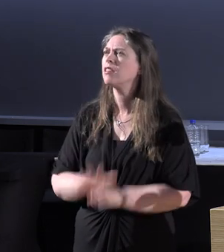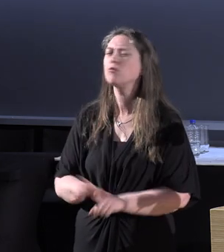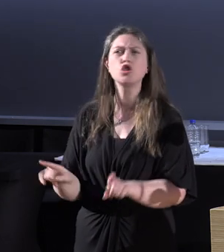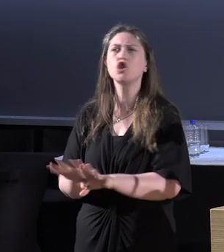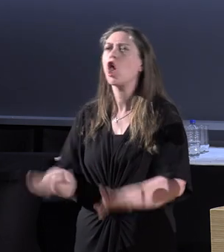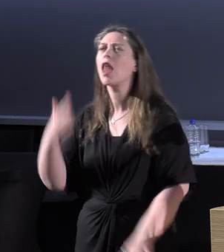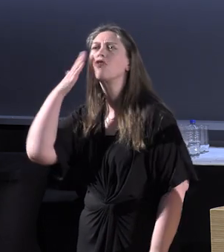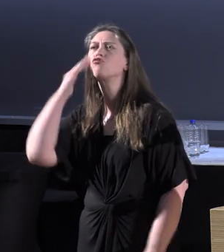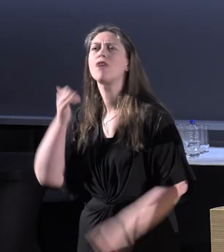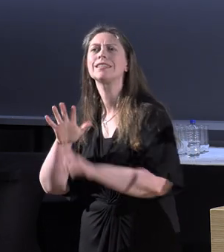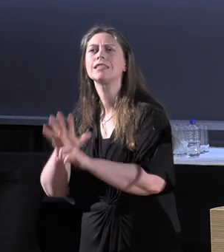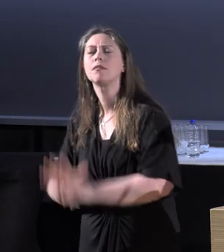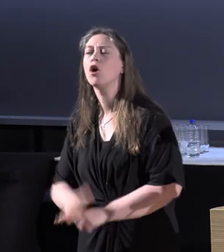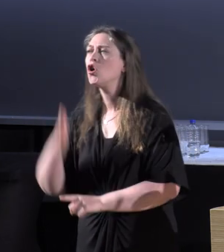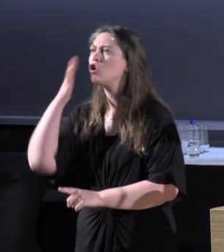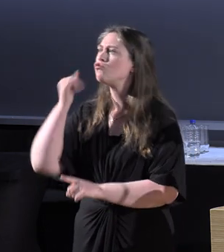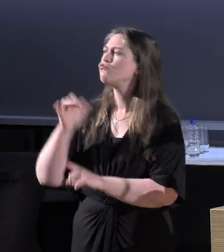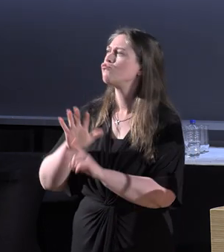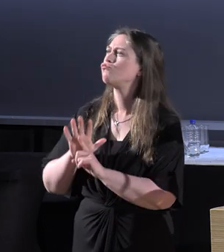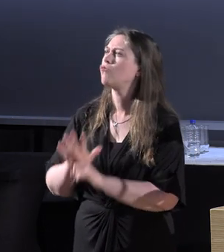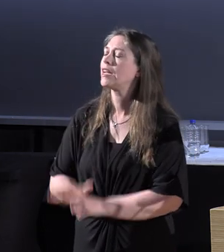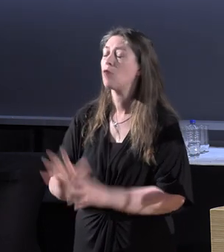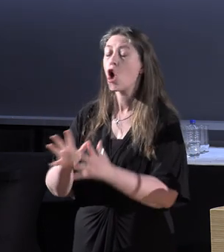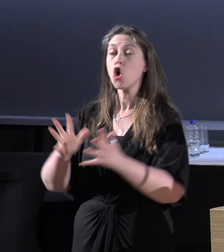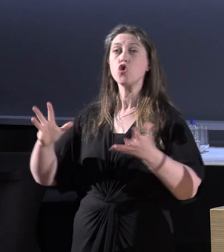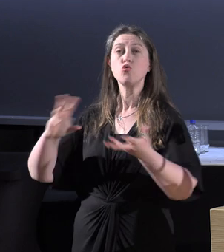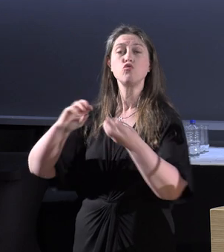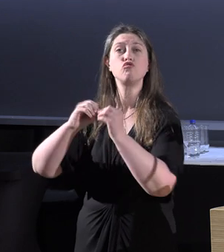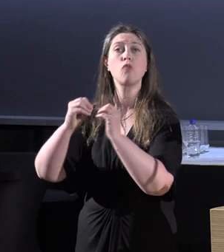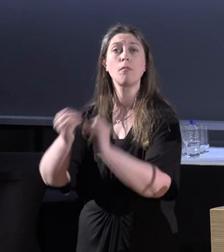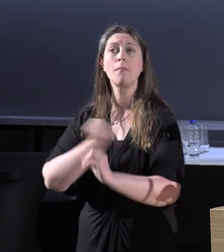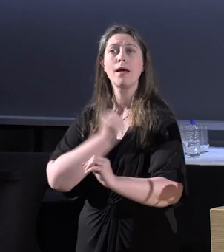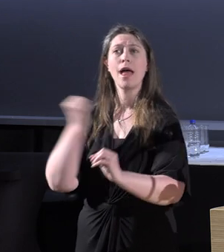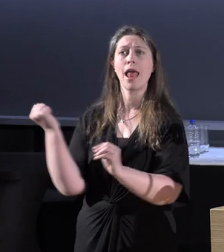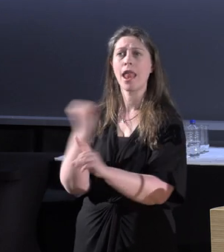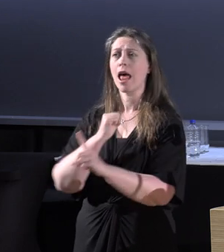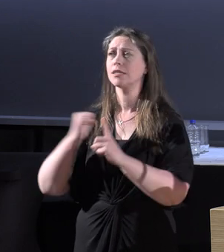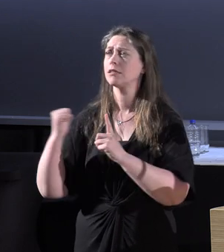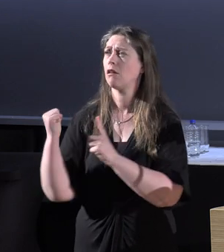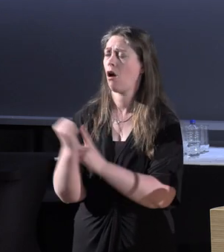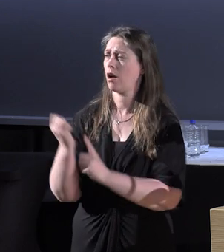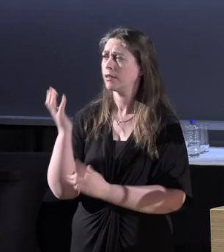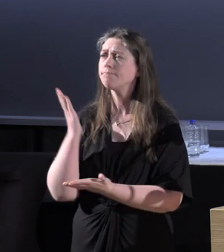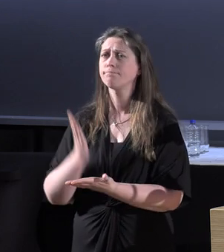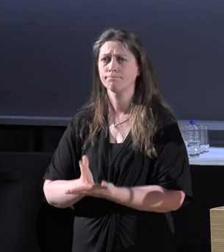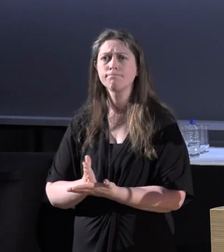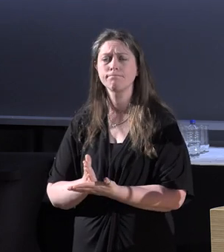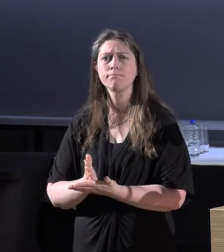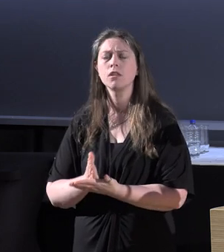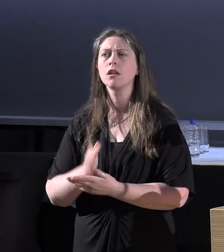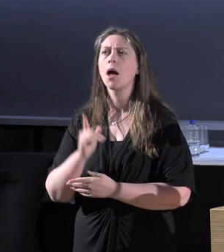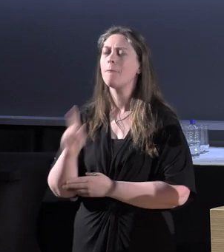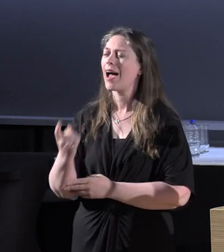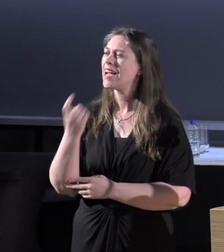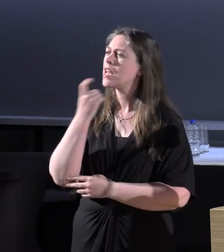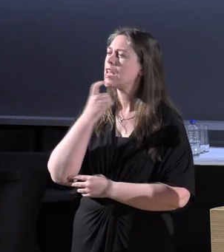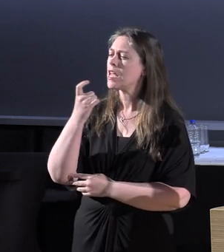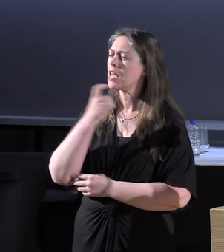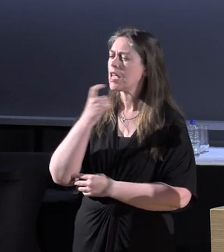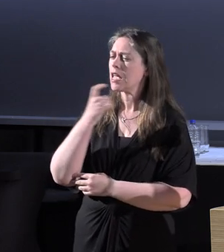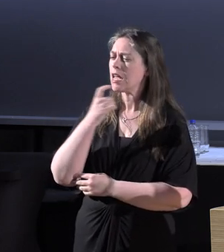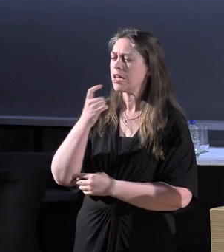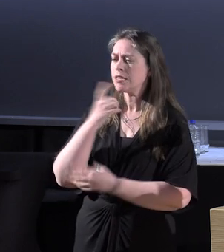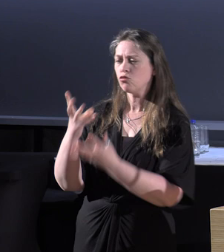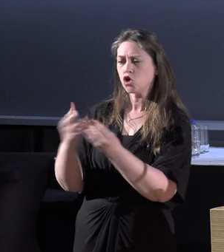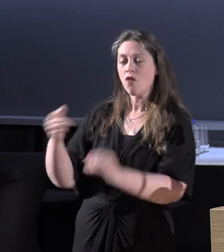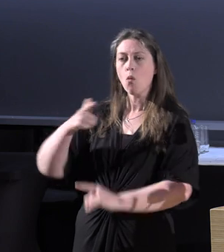racism. Racism is a huge problem in our societies, but it's more easily tackled because it's